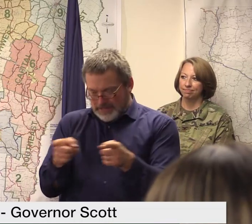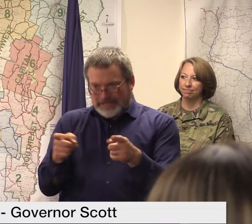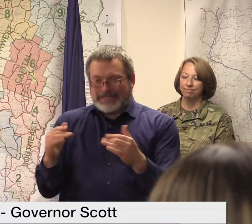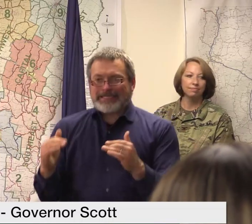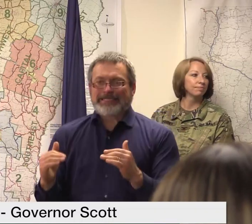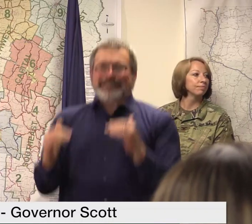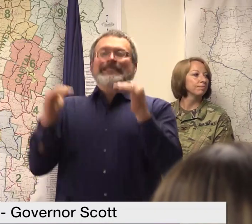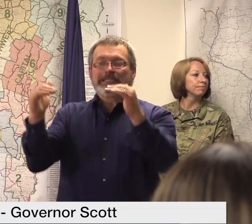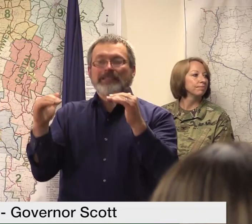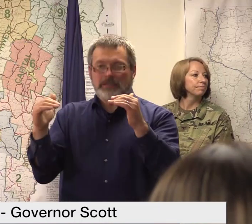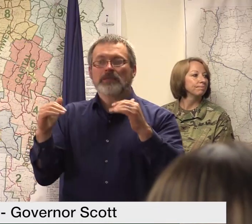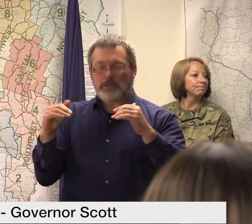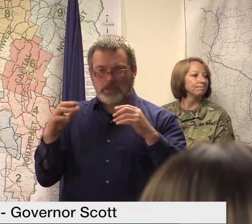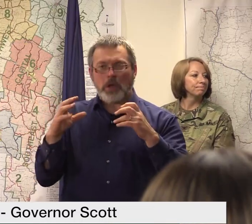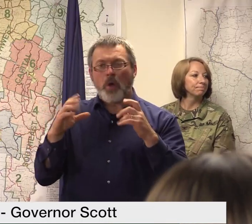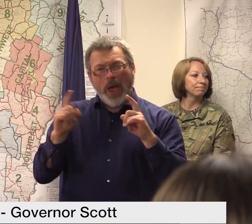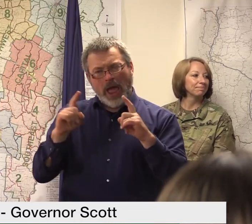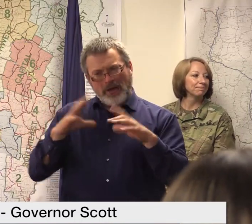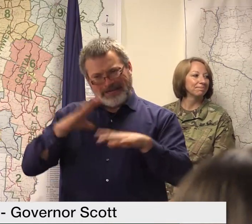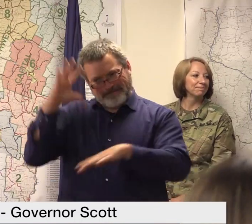anything you want to add to that